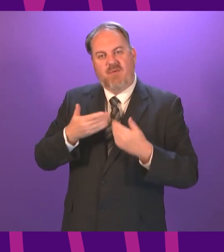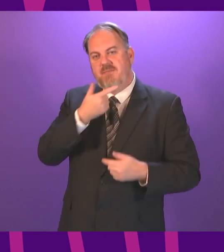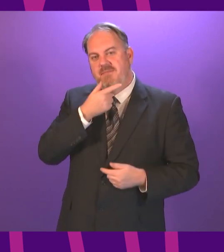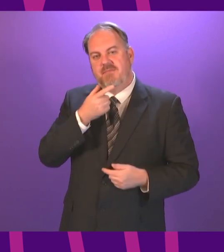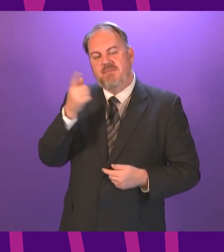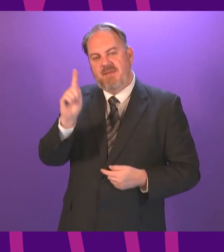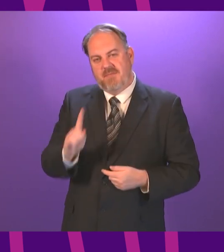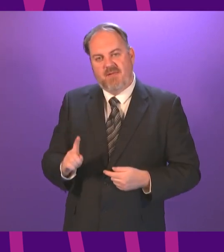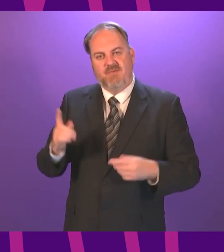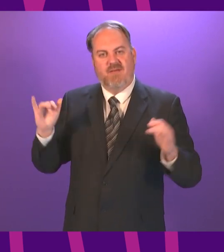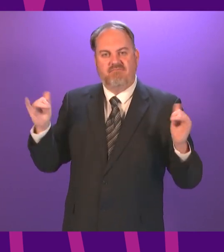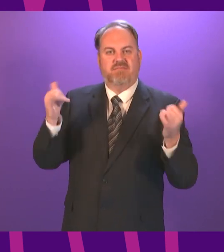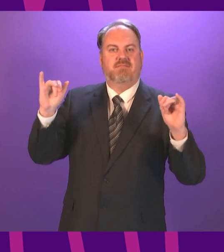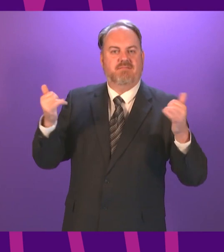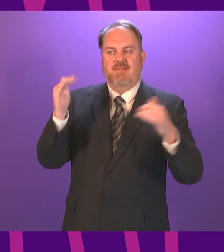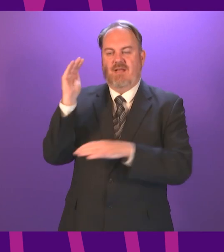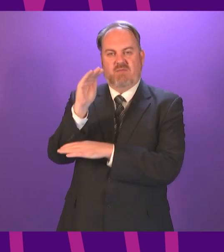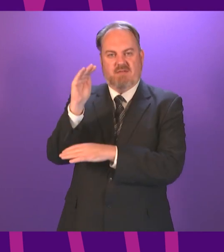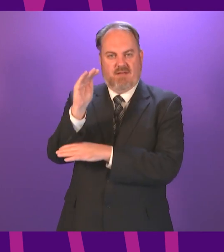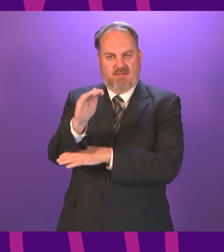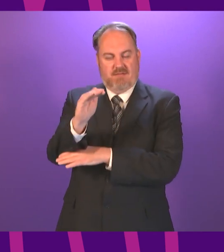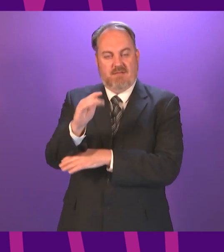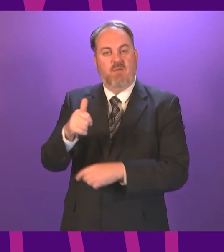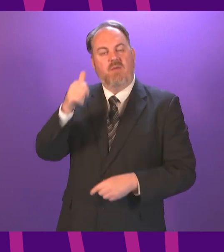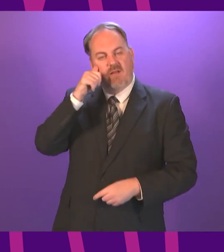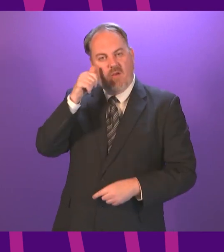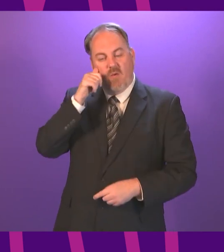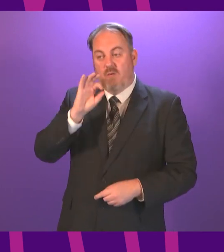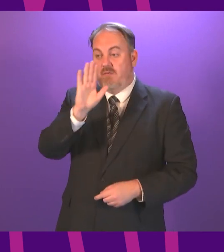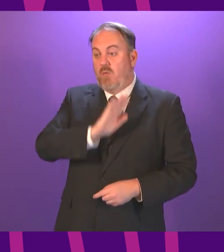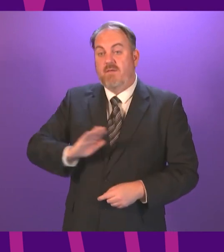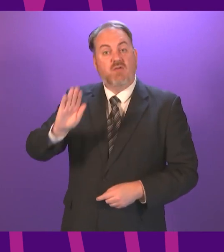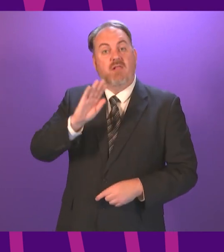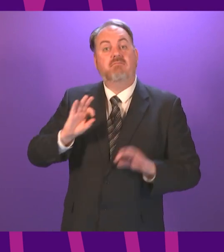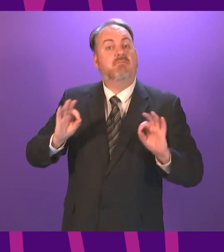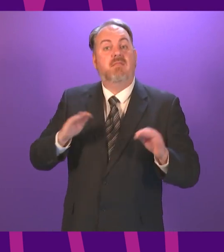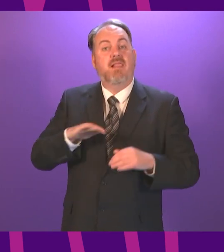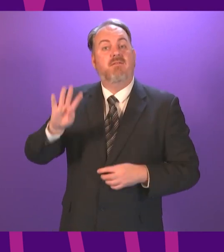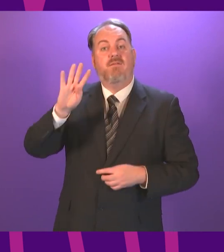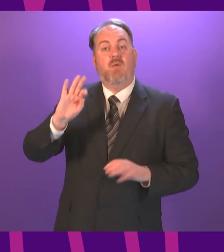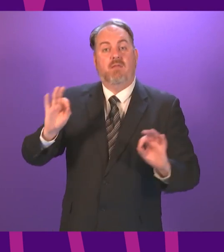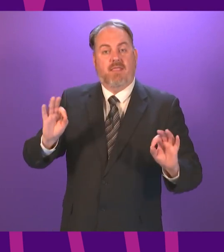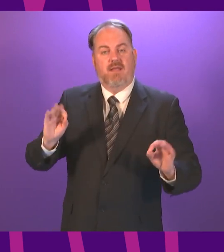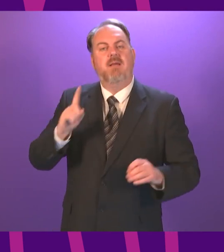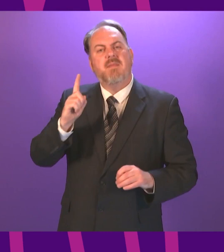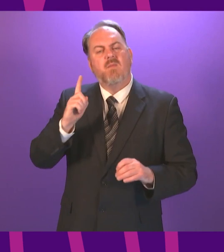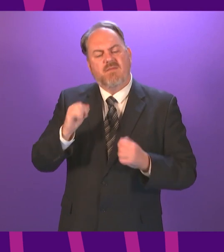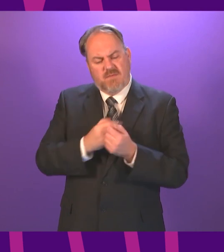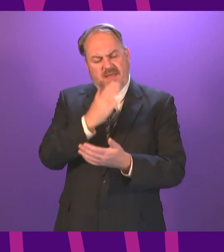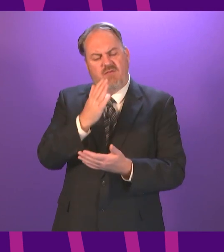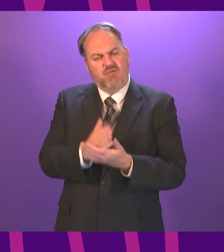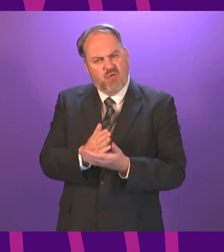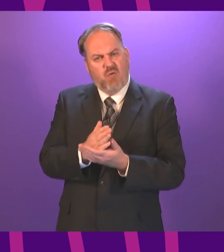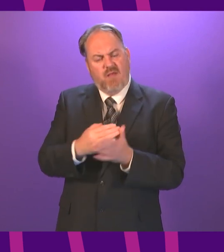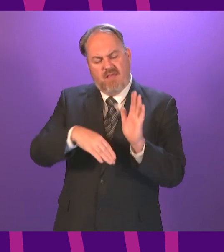and sporting activity outdoors. While no area of Scotland is currently in Level 4, we need to ensure that the measures remain appropriate if it is